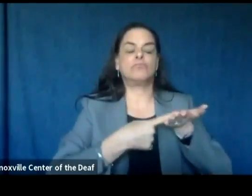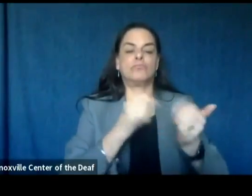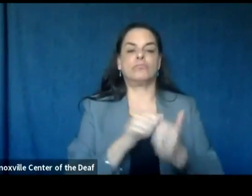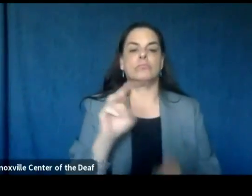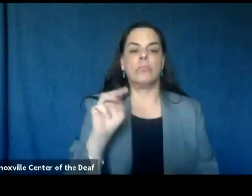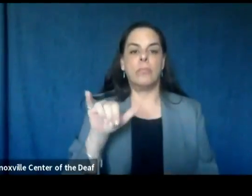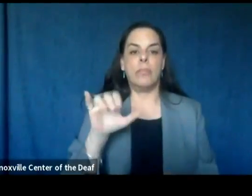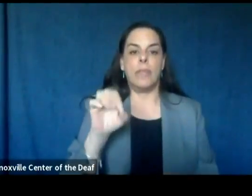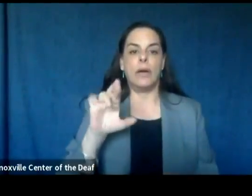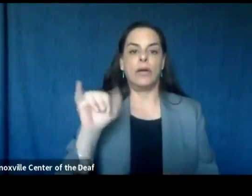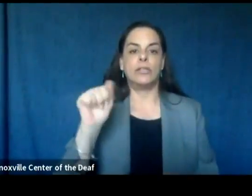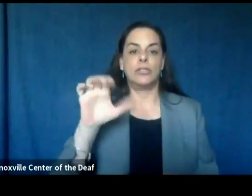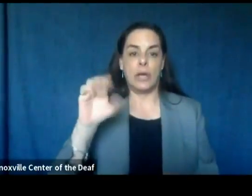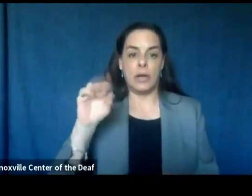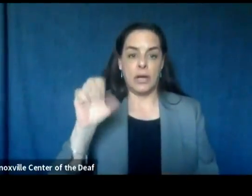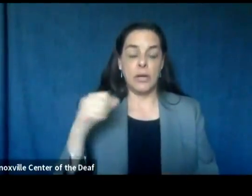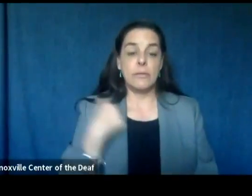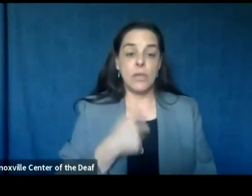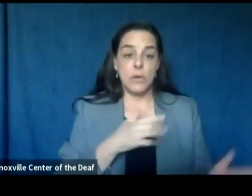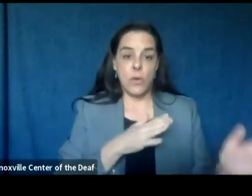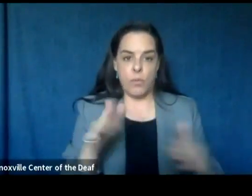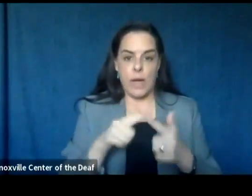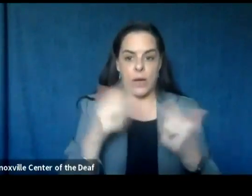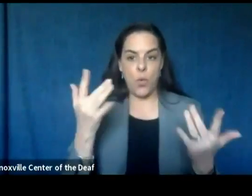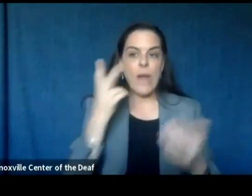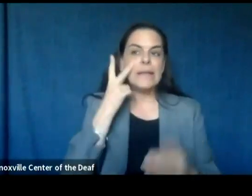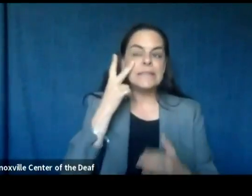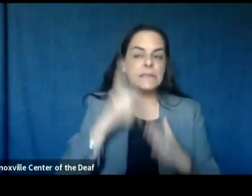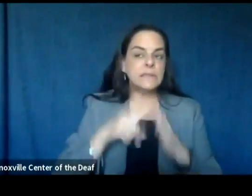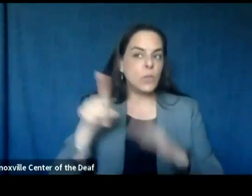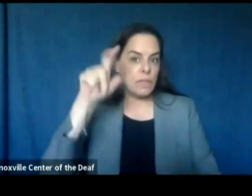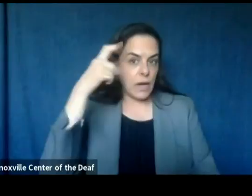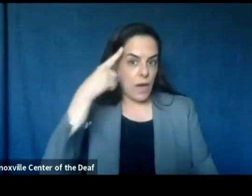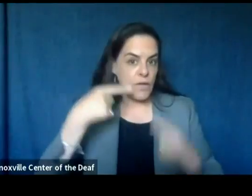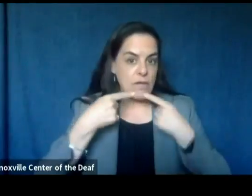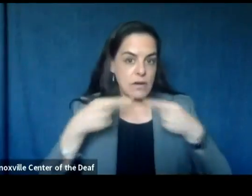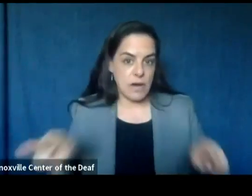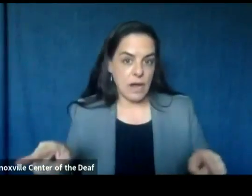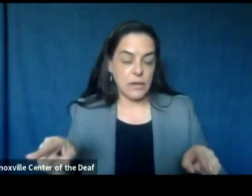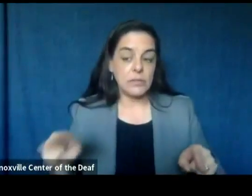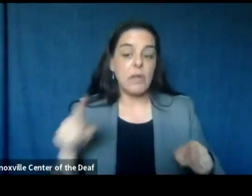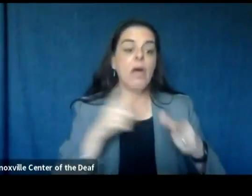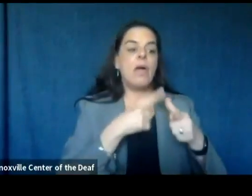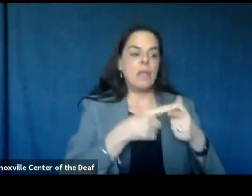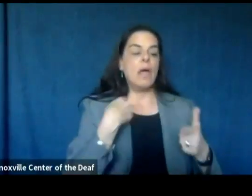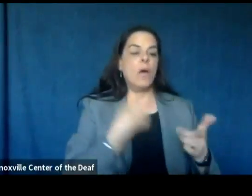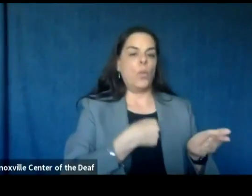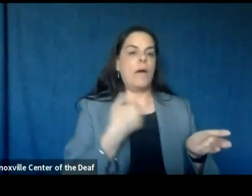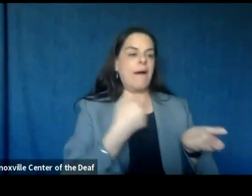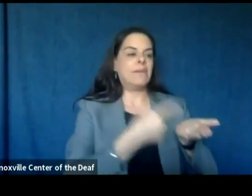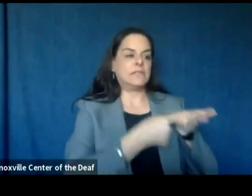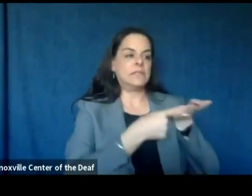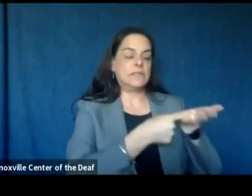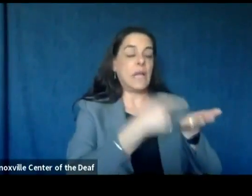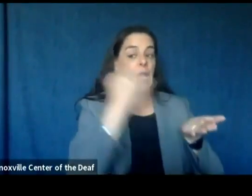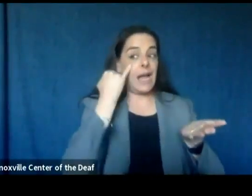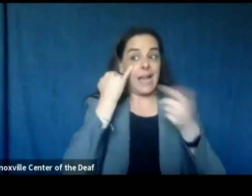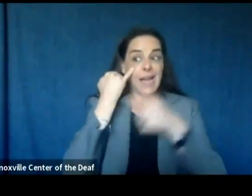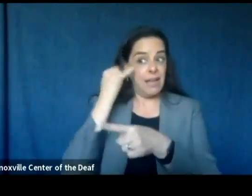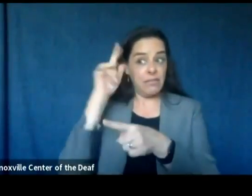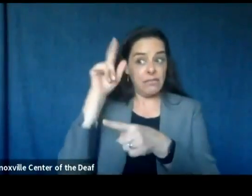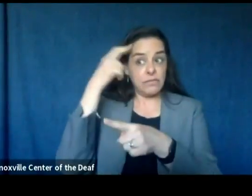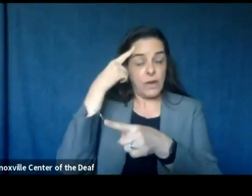plan to wait to see what the governor announces and have talked about what we will do if he does not extend the order